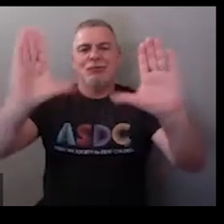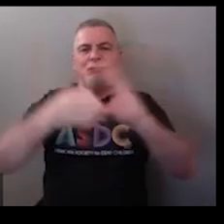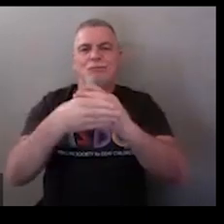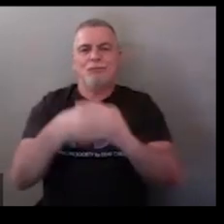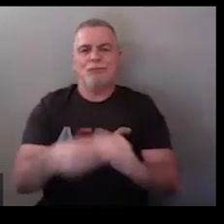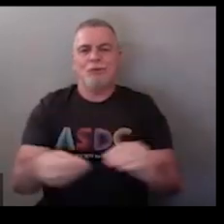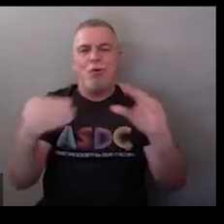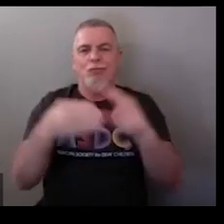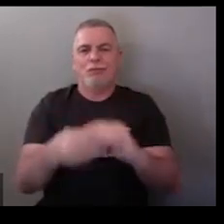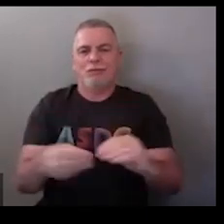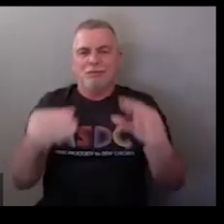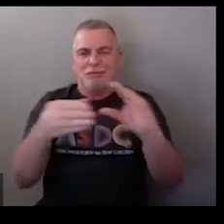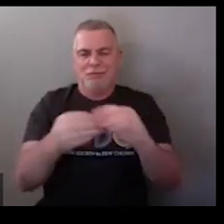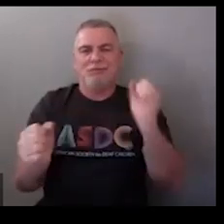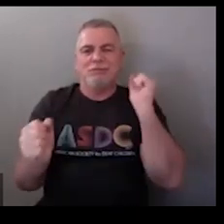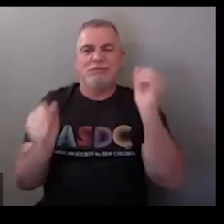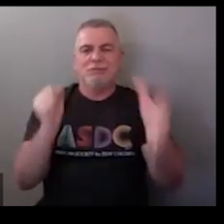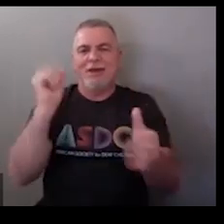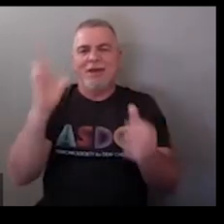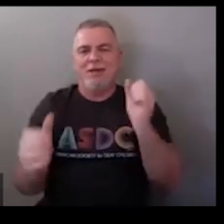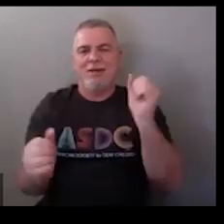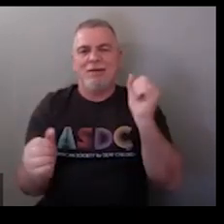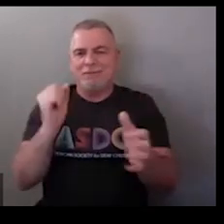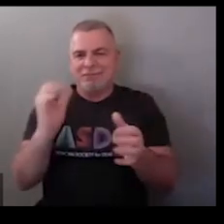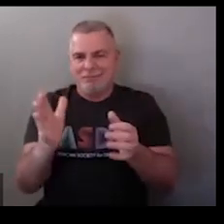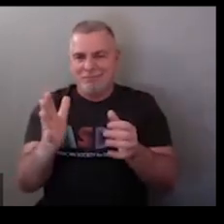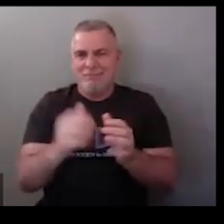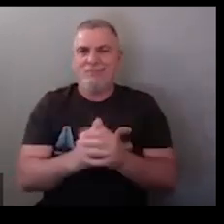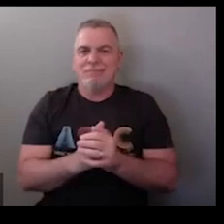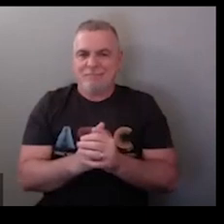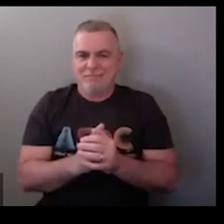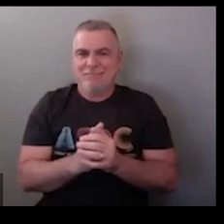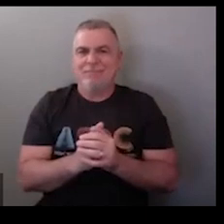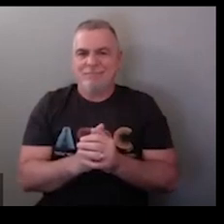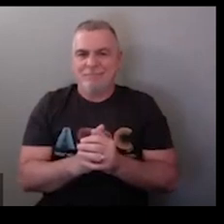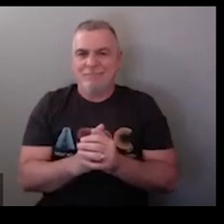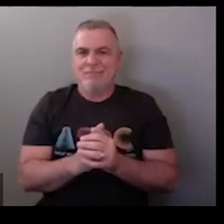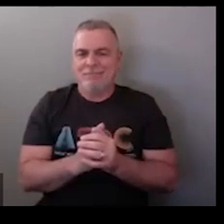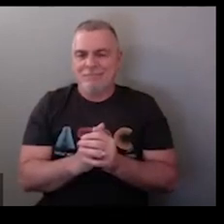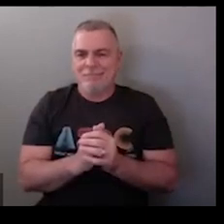so you have your hands they come together and then